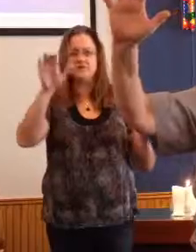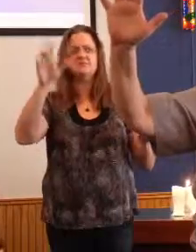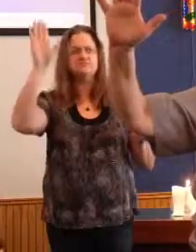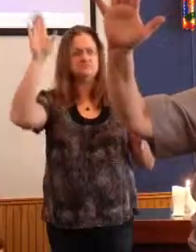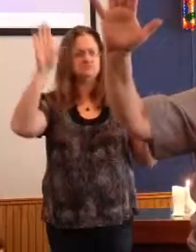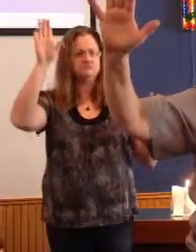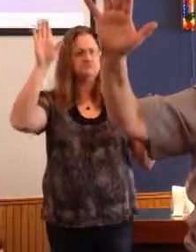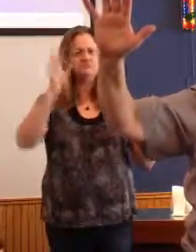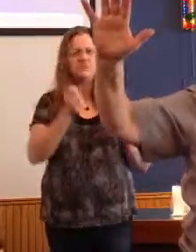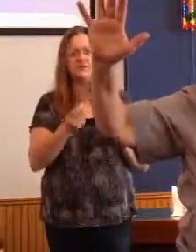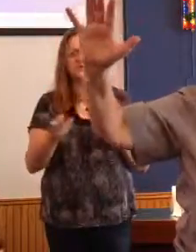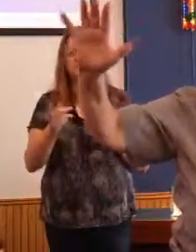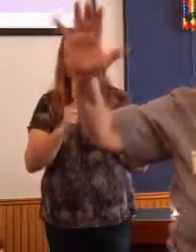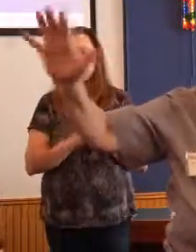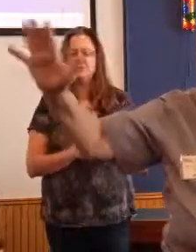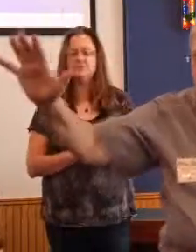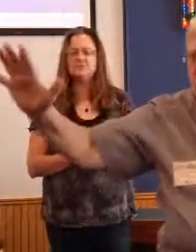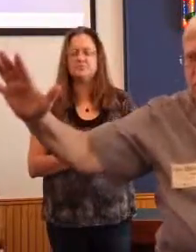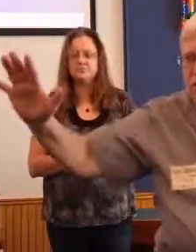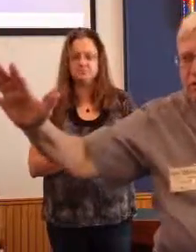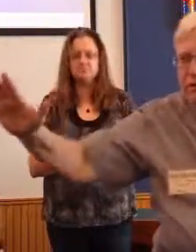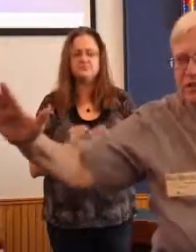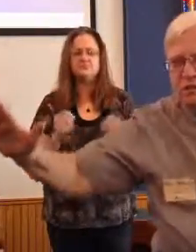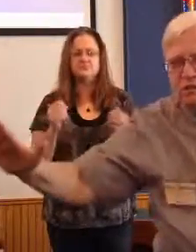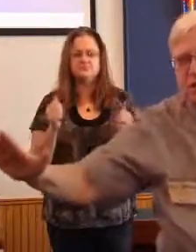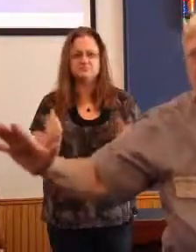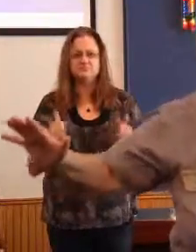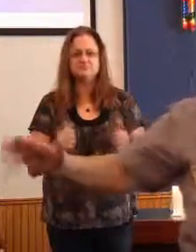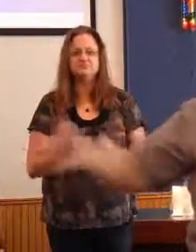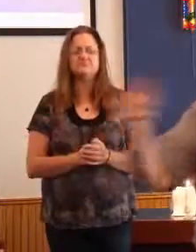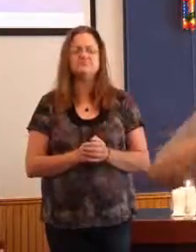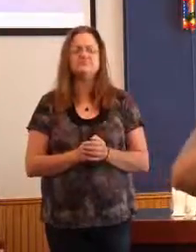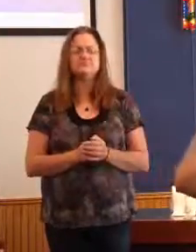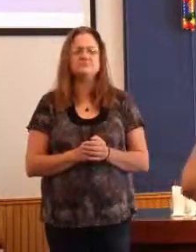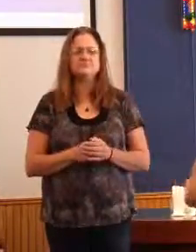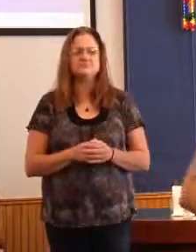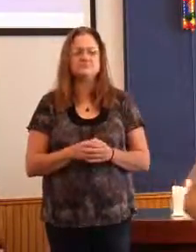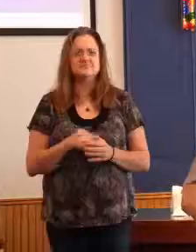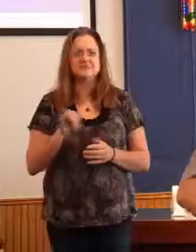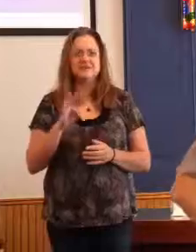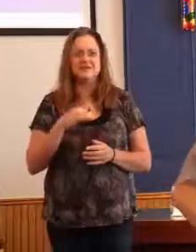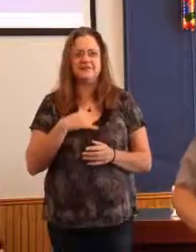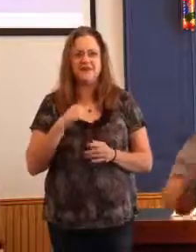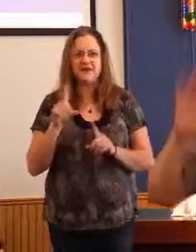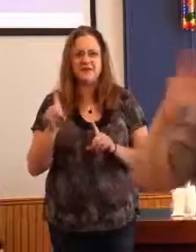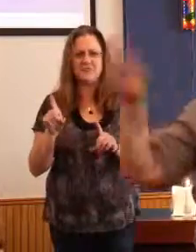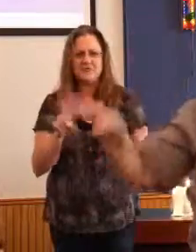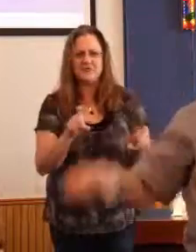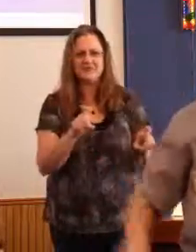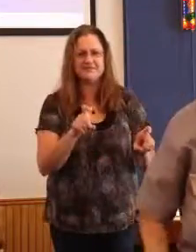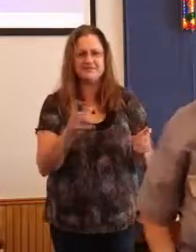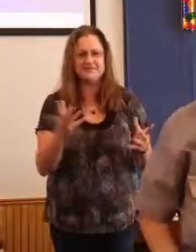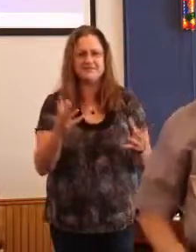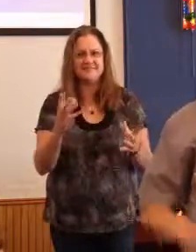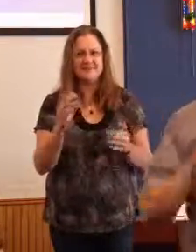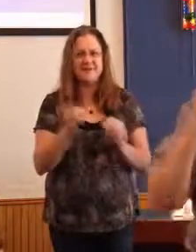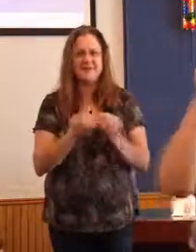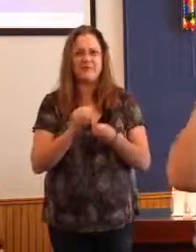A few. A few. That's cool. That's cool. Now, if I quizzed, we could probably get the number down. Now,